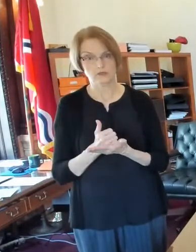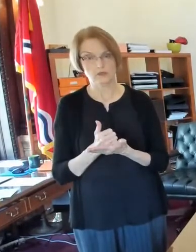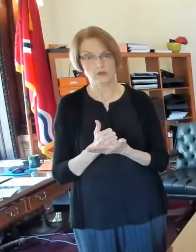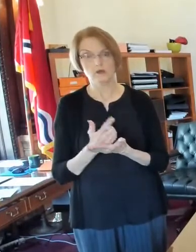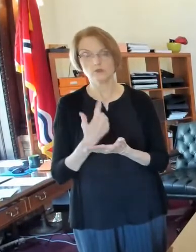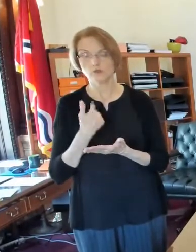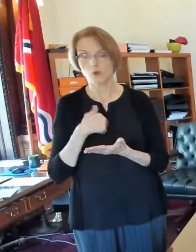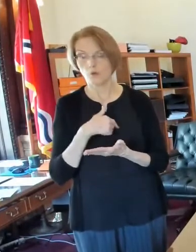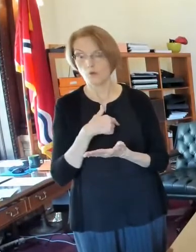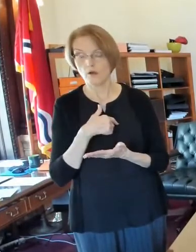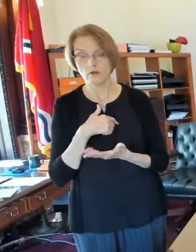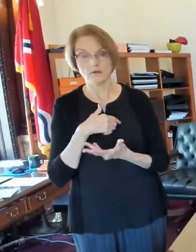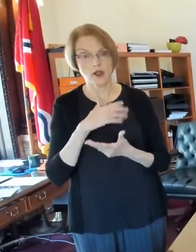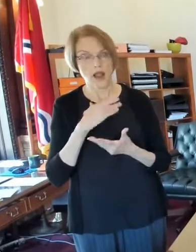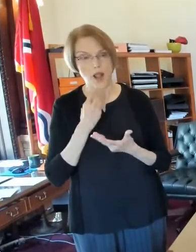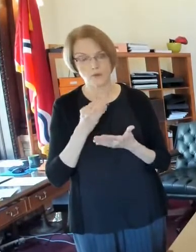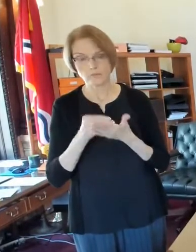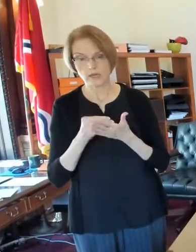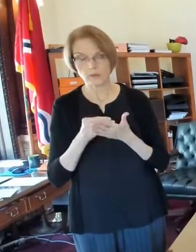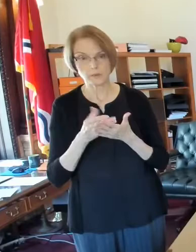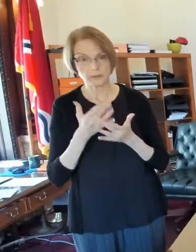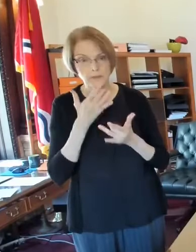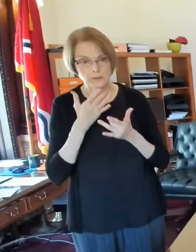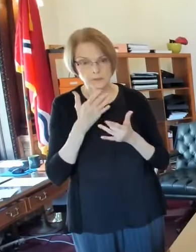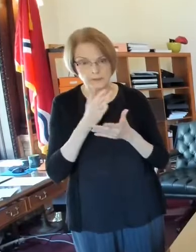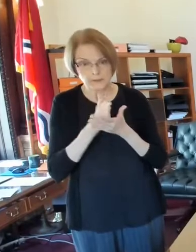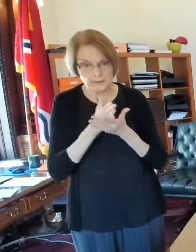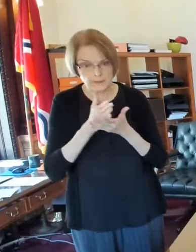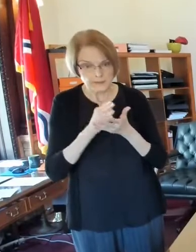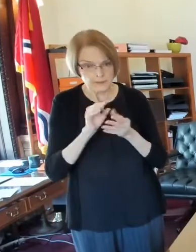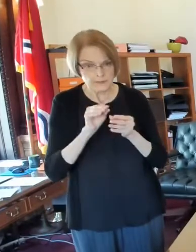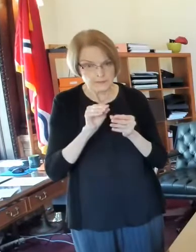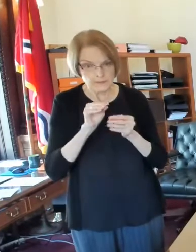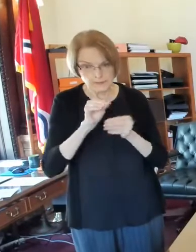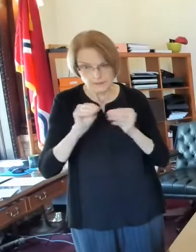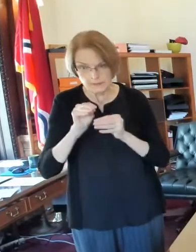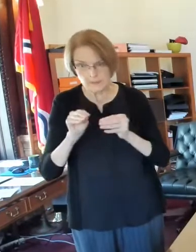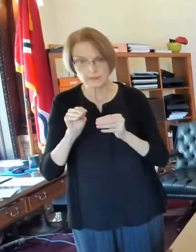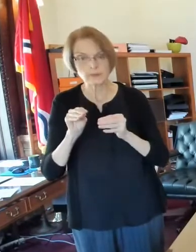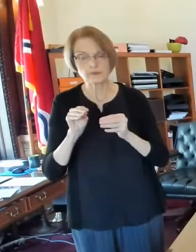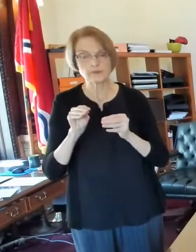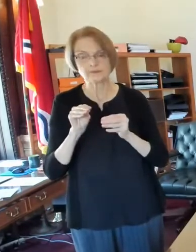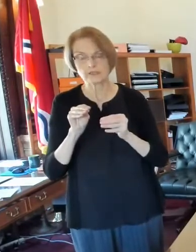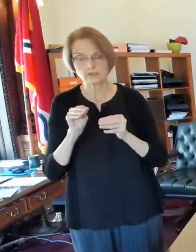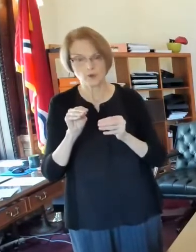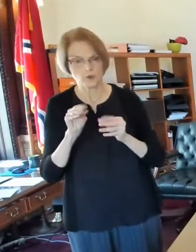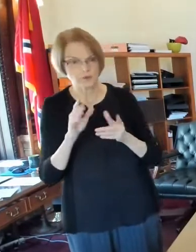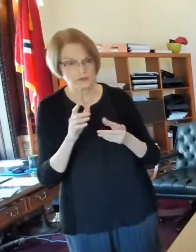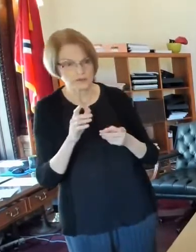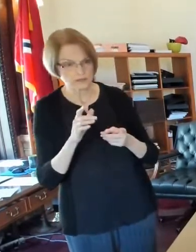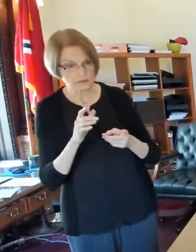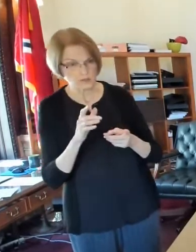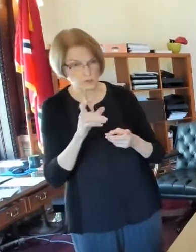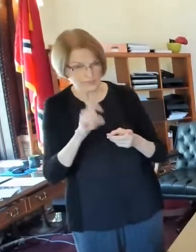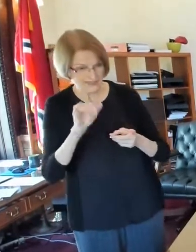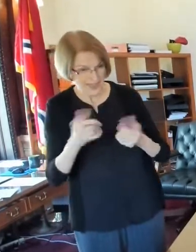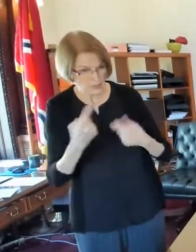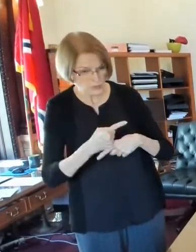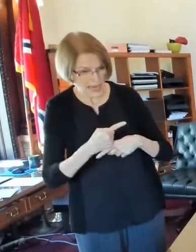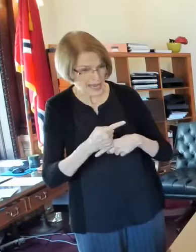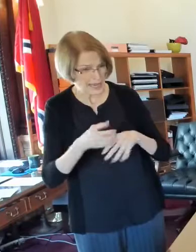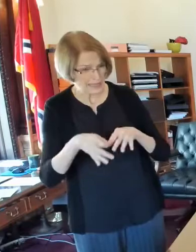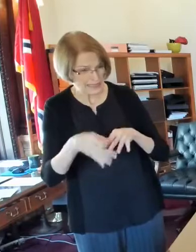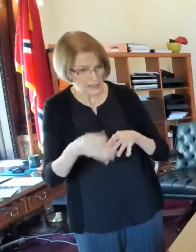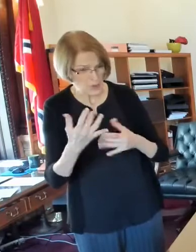every nickel that we spend, about every supply that we buy. Oh, do we actually have to have it today? Can it wait? Uh,